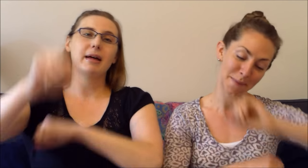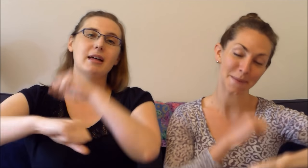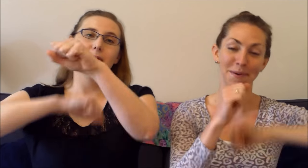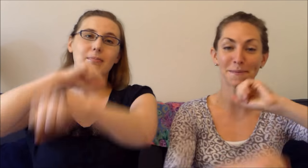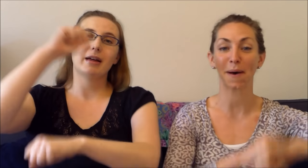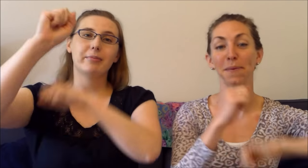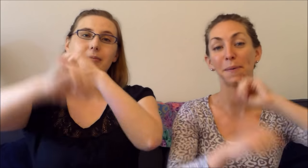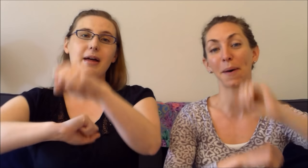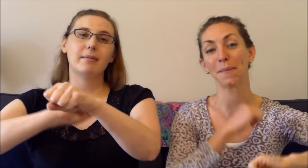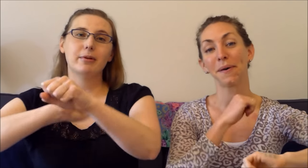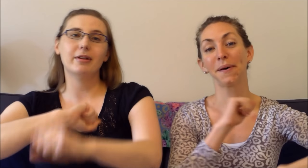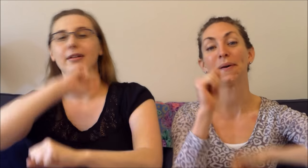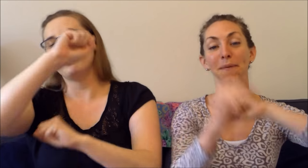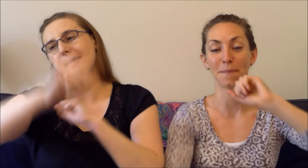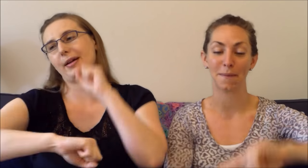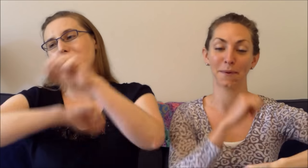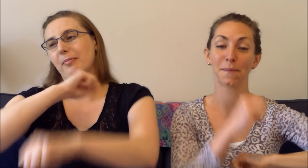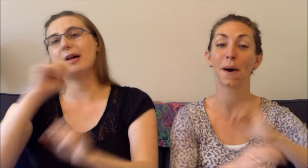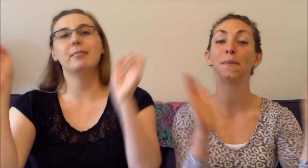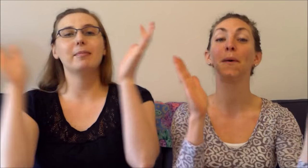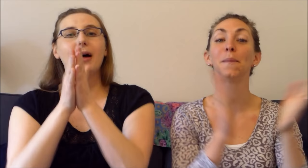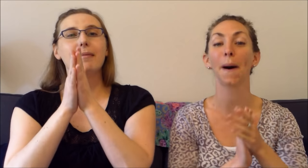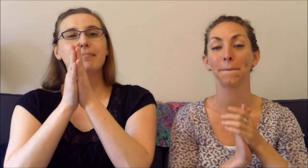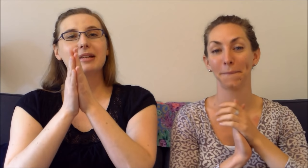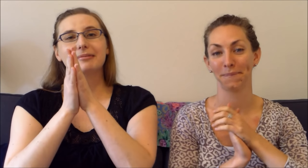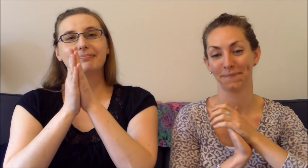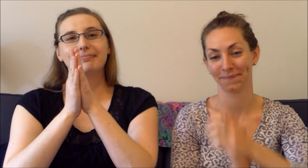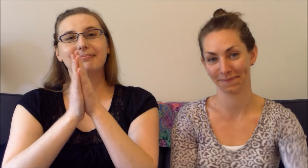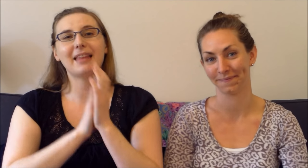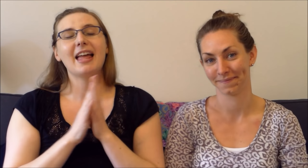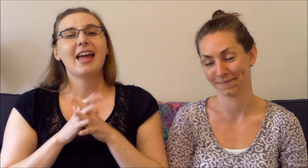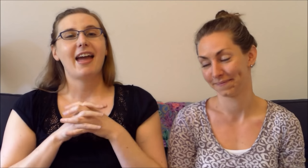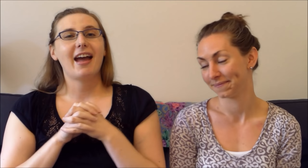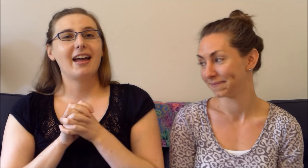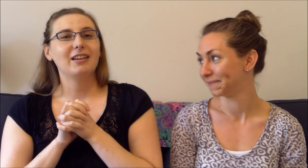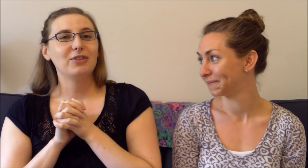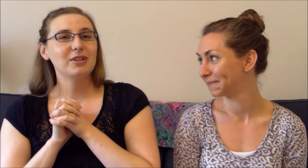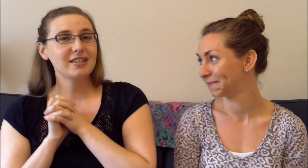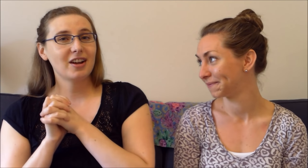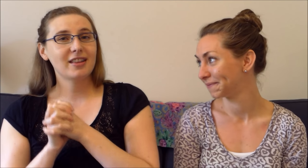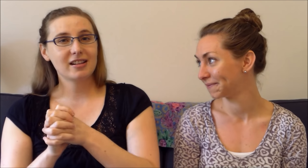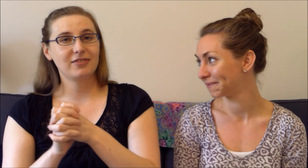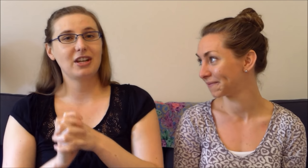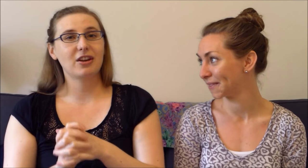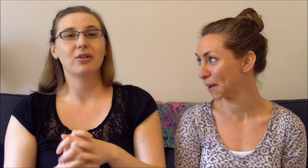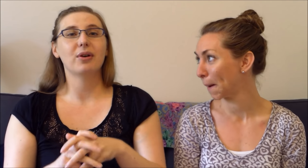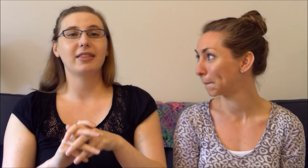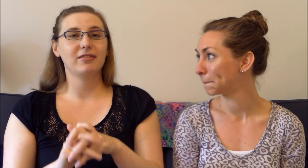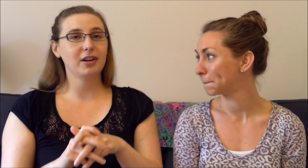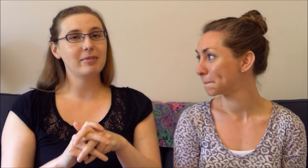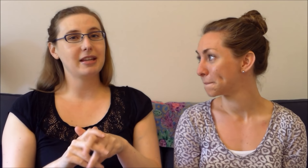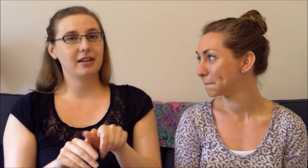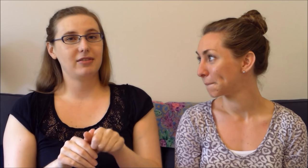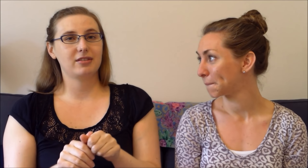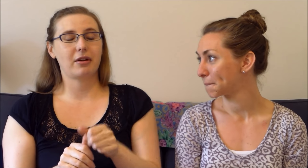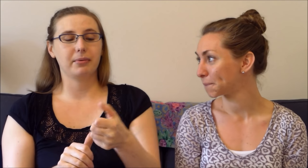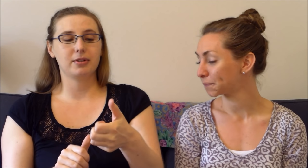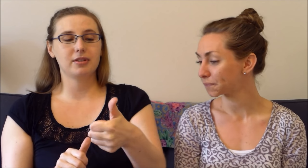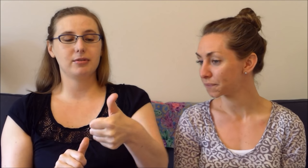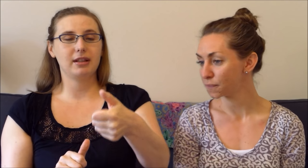Bubble, bubble, bubble, bubble, bubble, pop. And if you didn't see our last video, at the very beginning of the song we were just doing